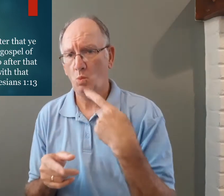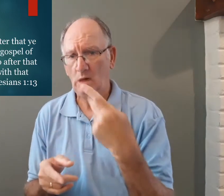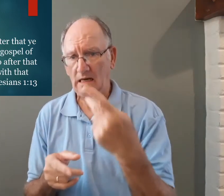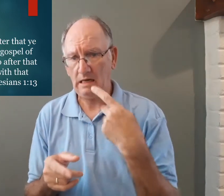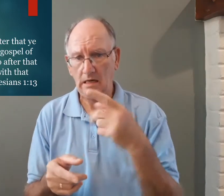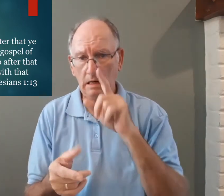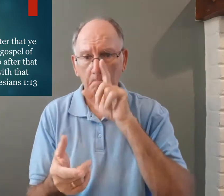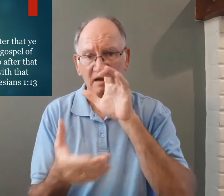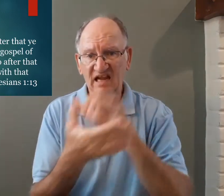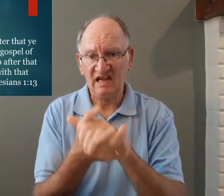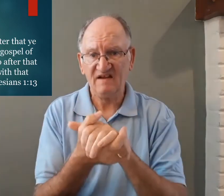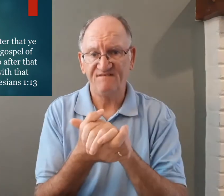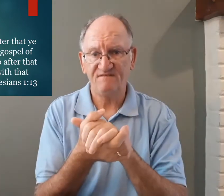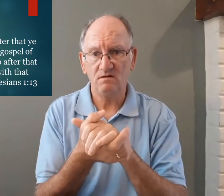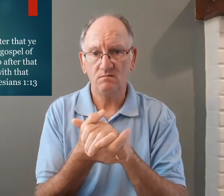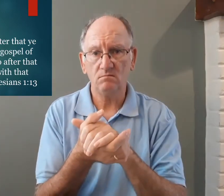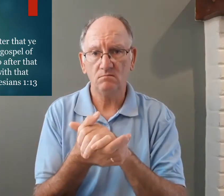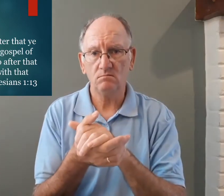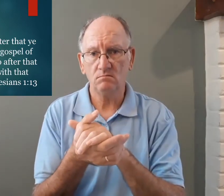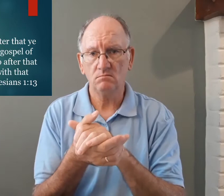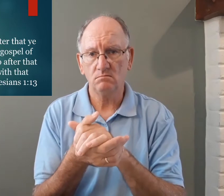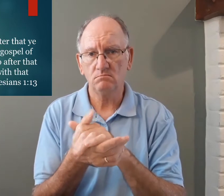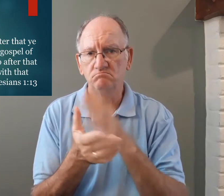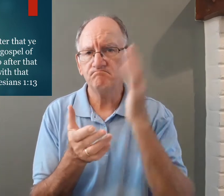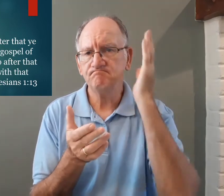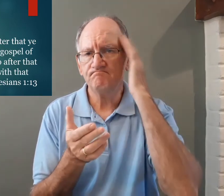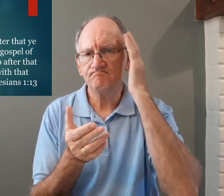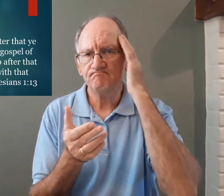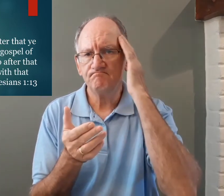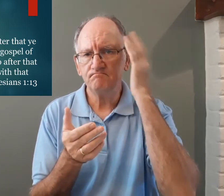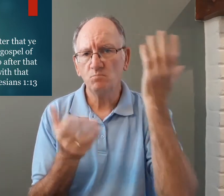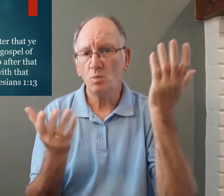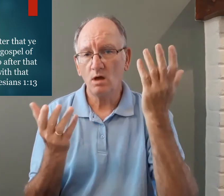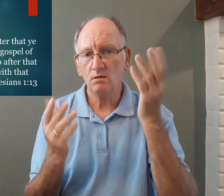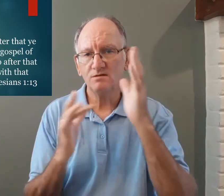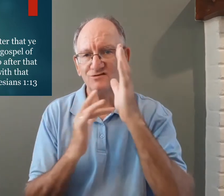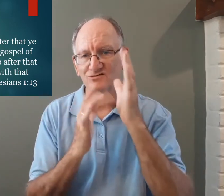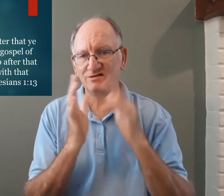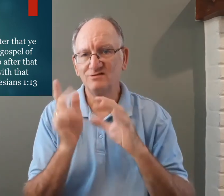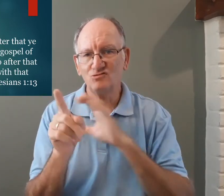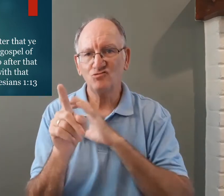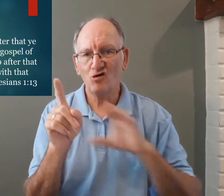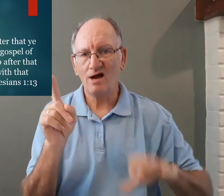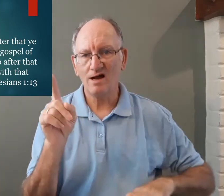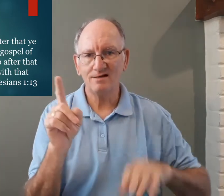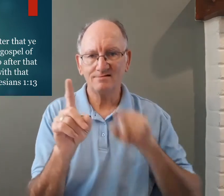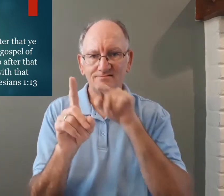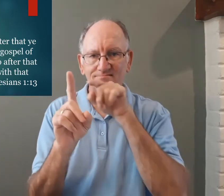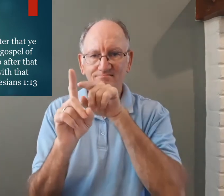we believe and know that Jesus Christ